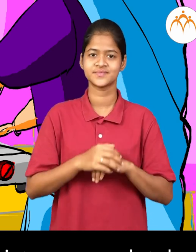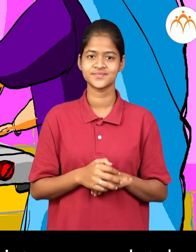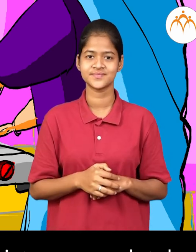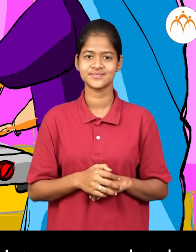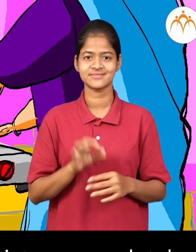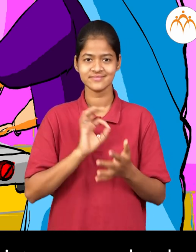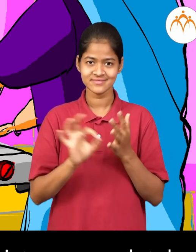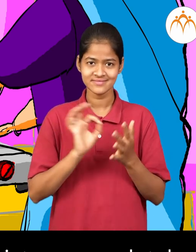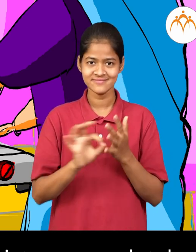picture completely